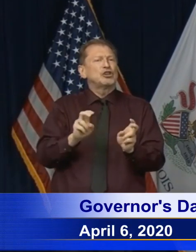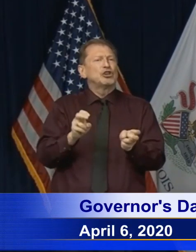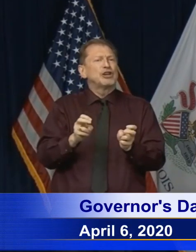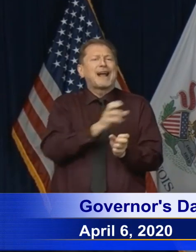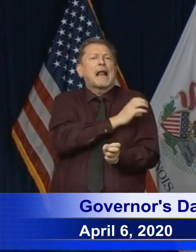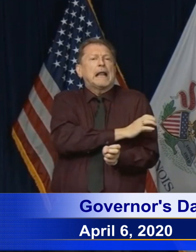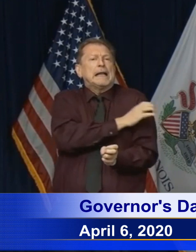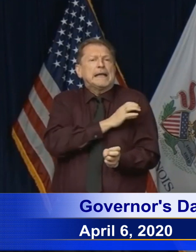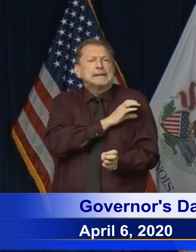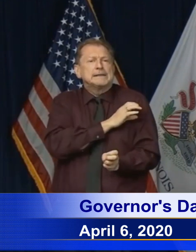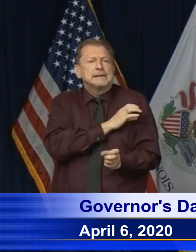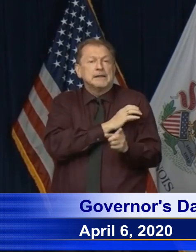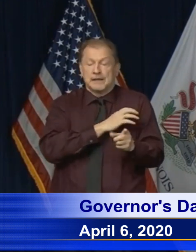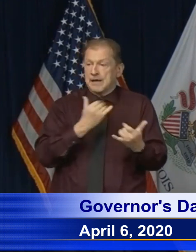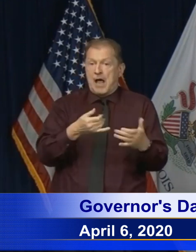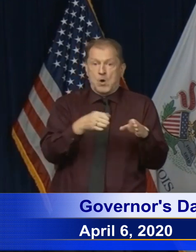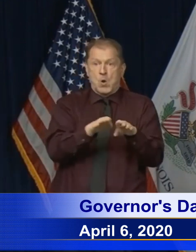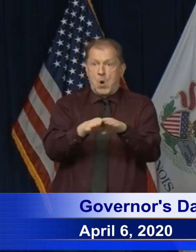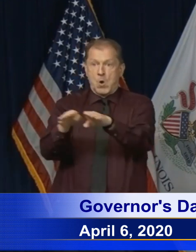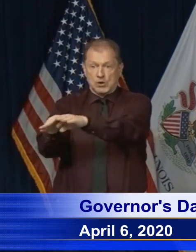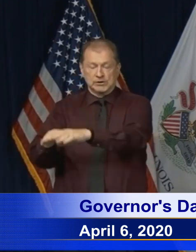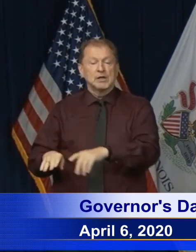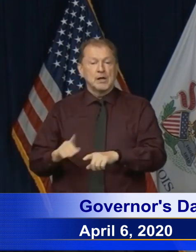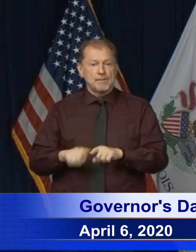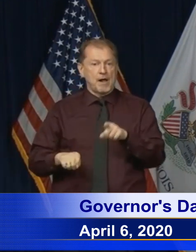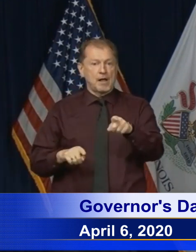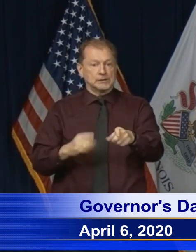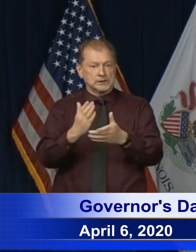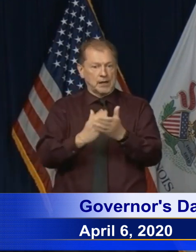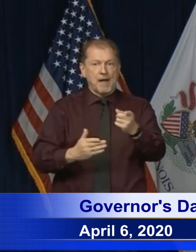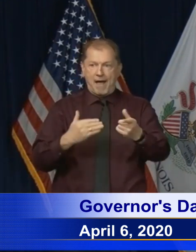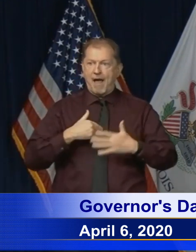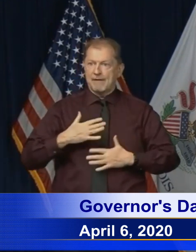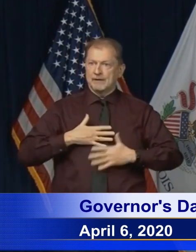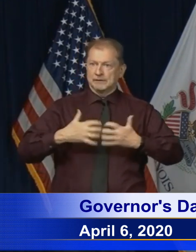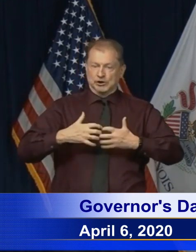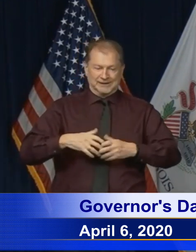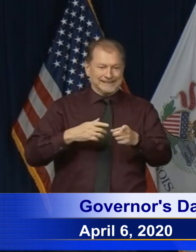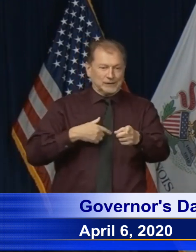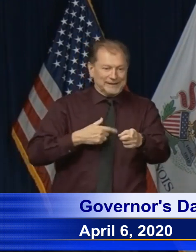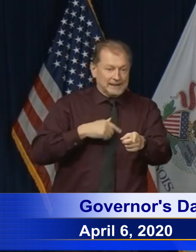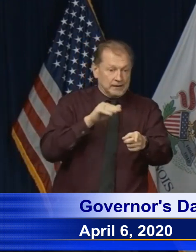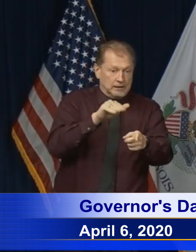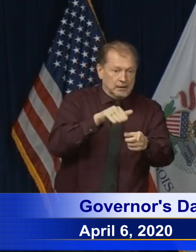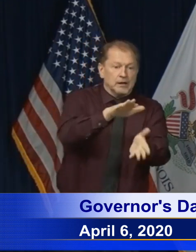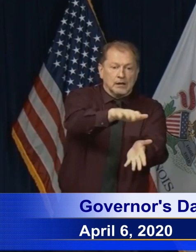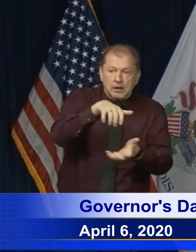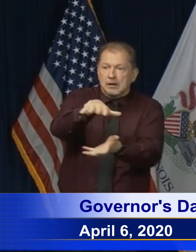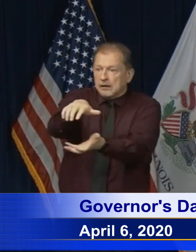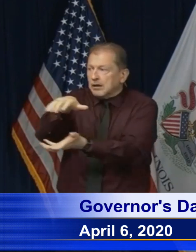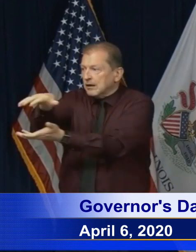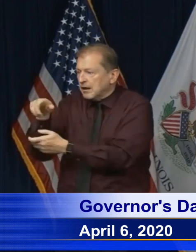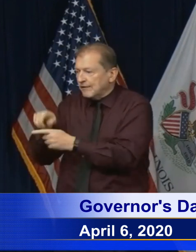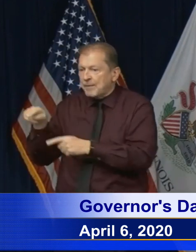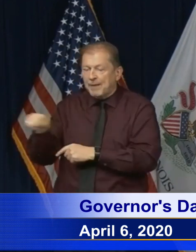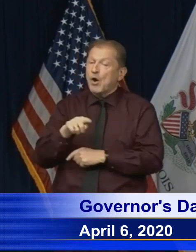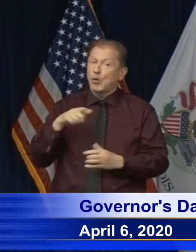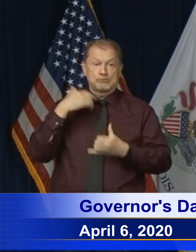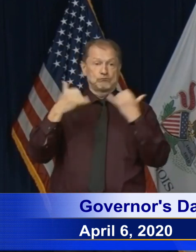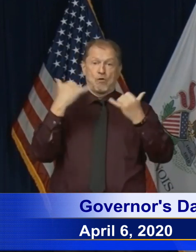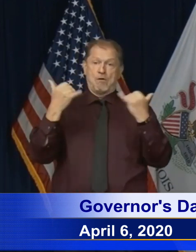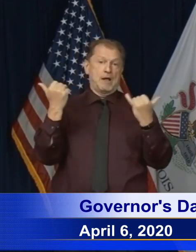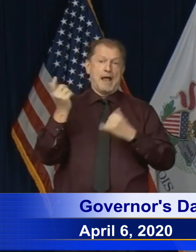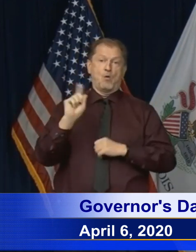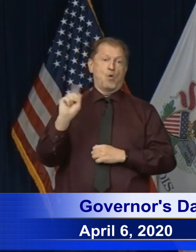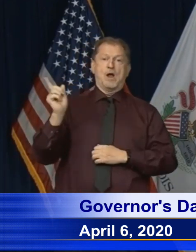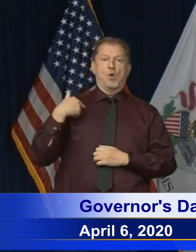that are not open today, right? They all, many of the most of them had ventilators. So we've really talked to as many people as we can to get the